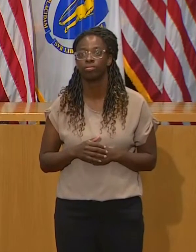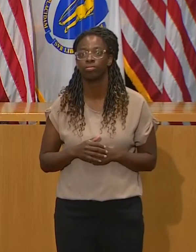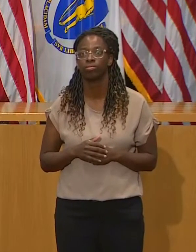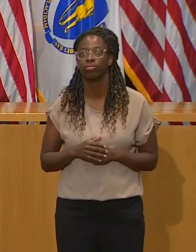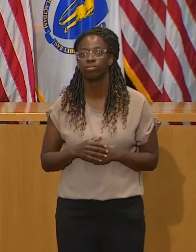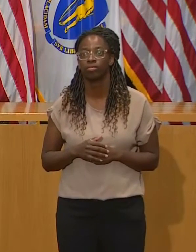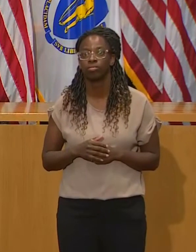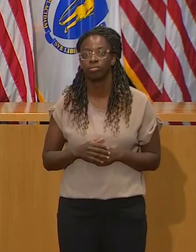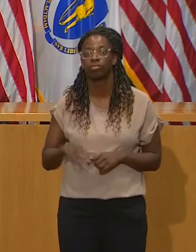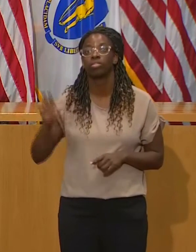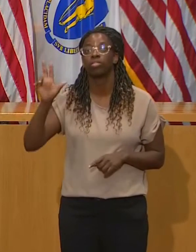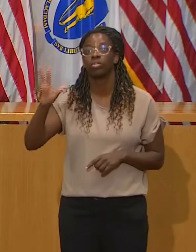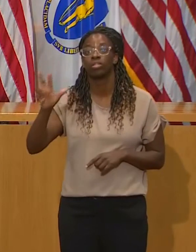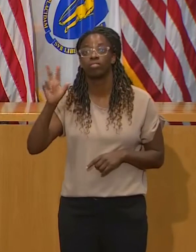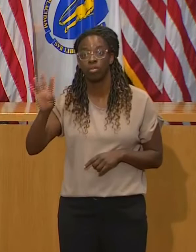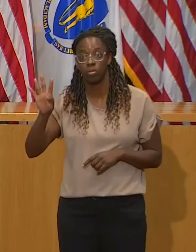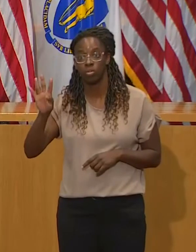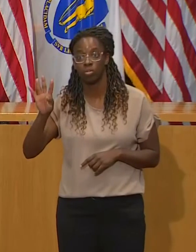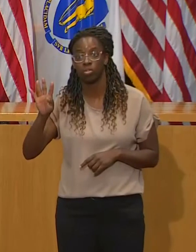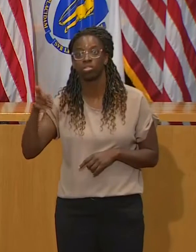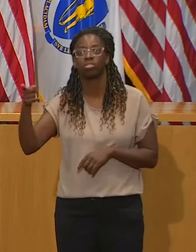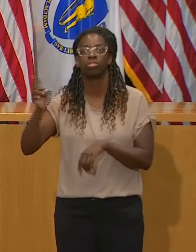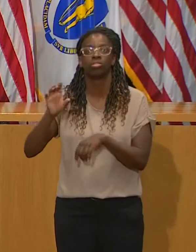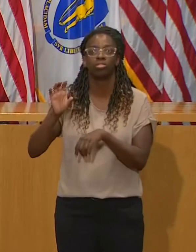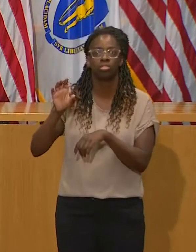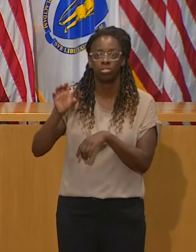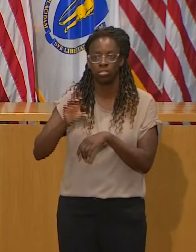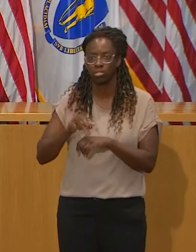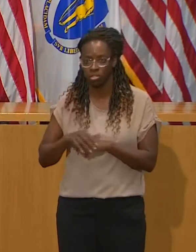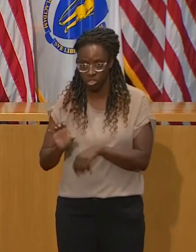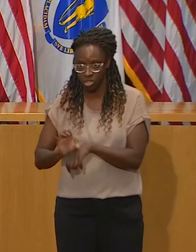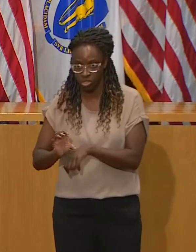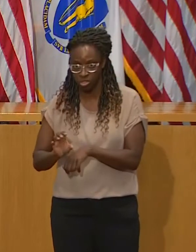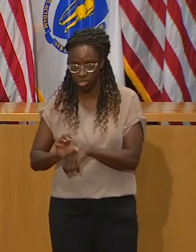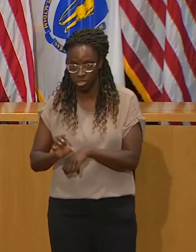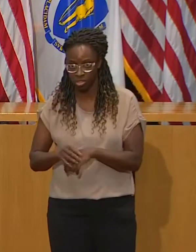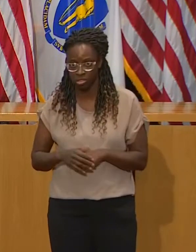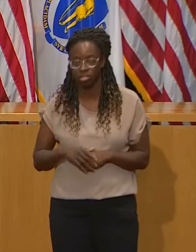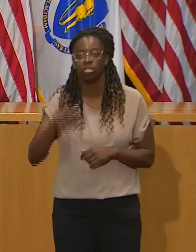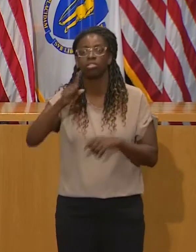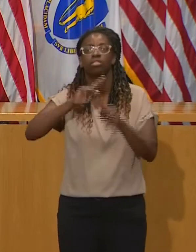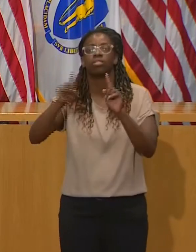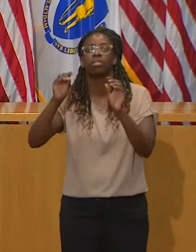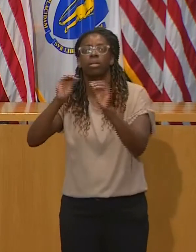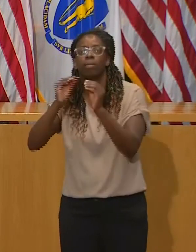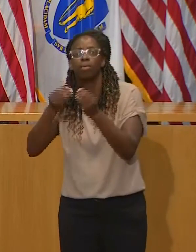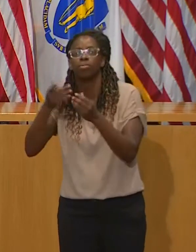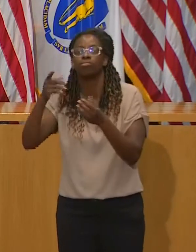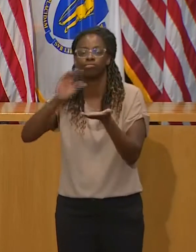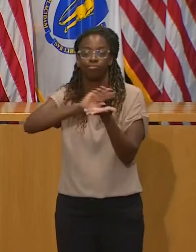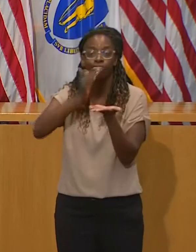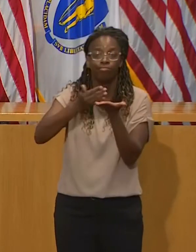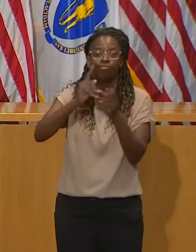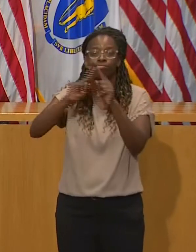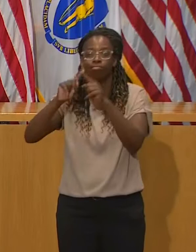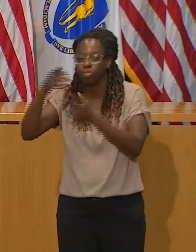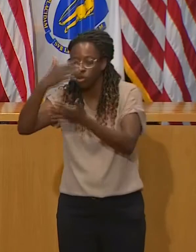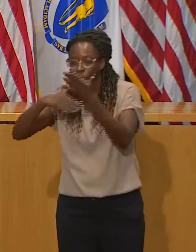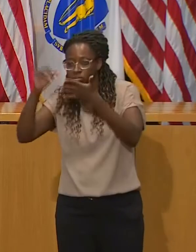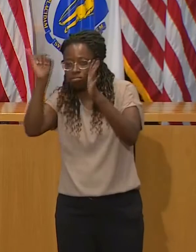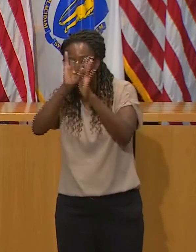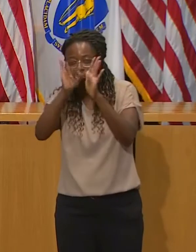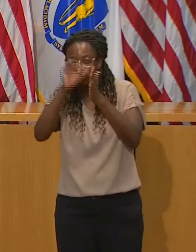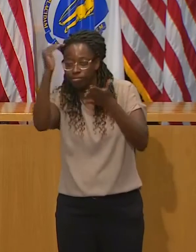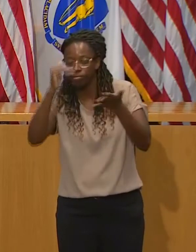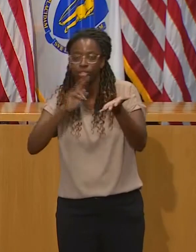Another 36 are associated with known clusters, including social clubs. An additional 538 are